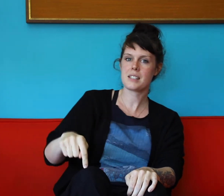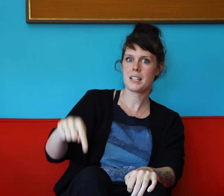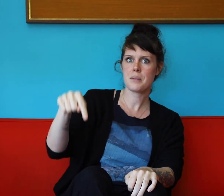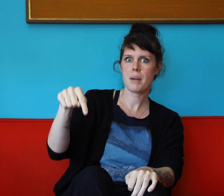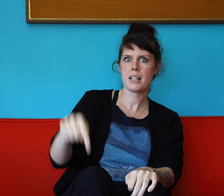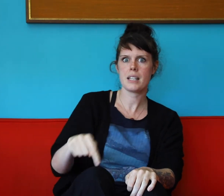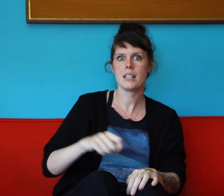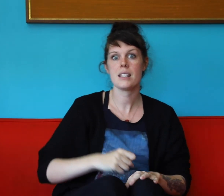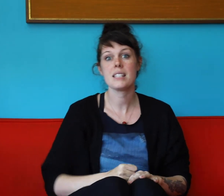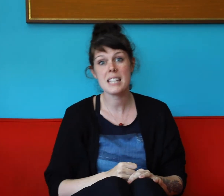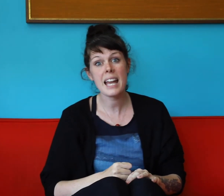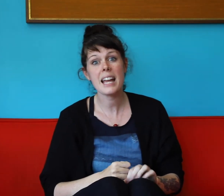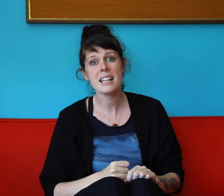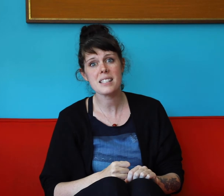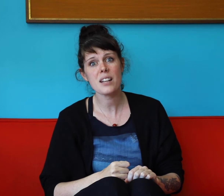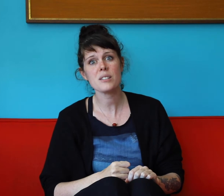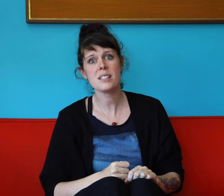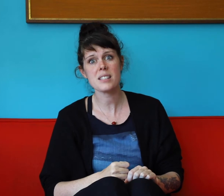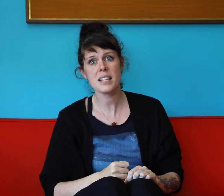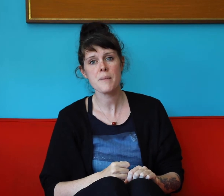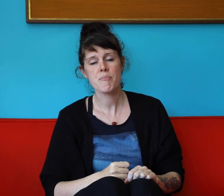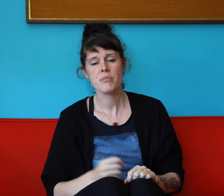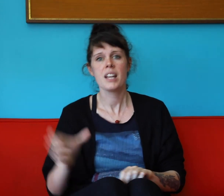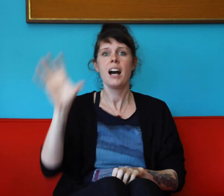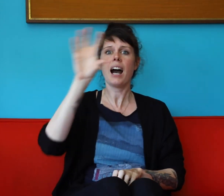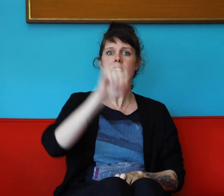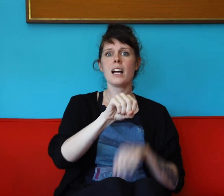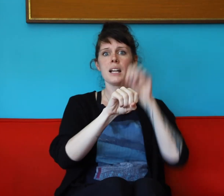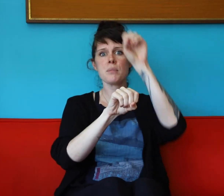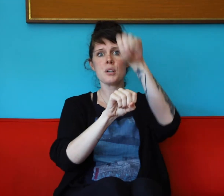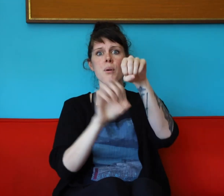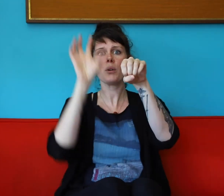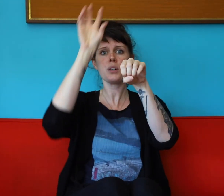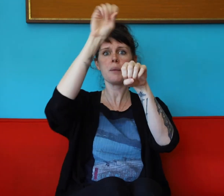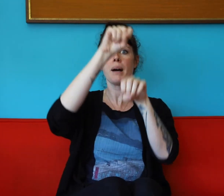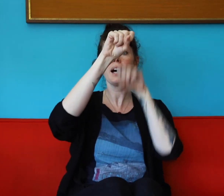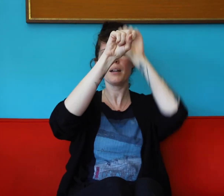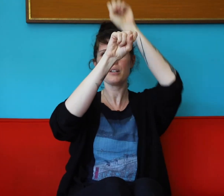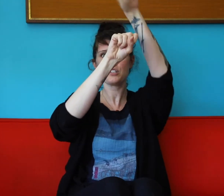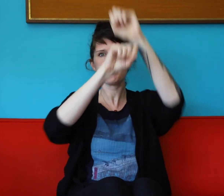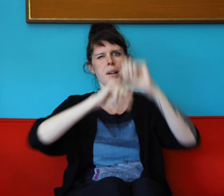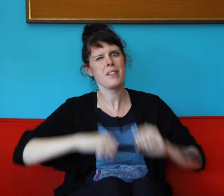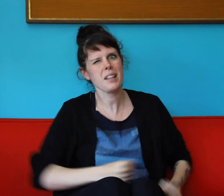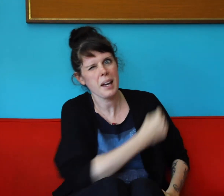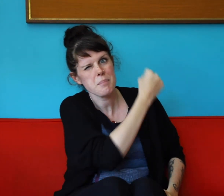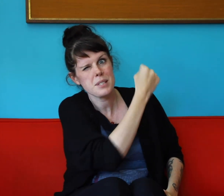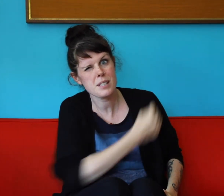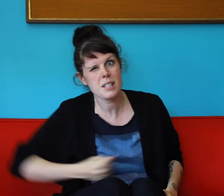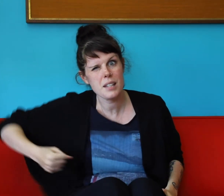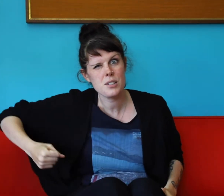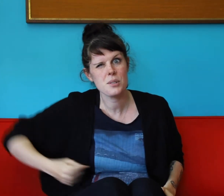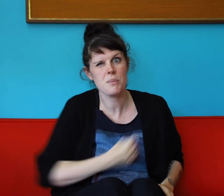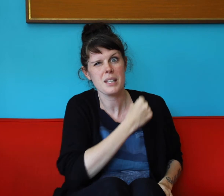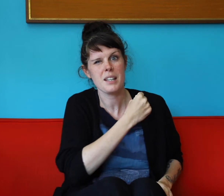I skinned my knee the day I sailed to sea. I climbed aboard a pirate ship and the captain said to me,